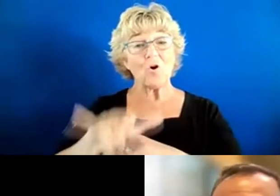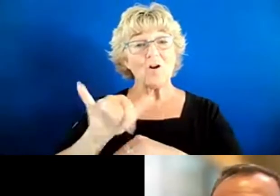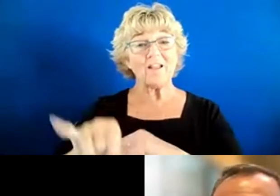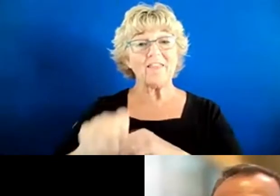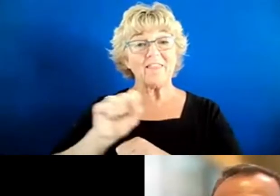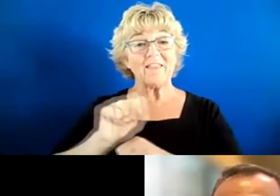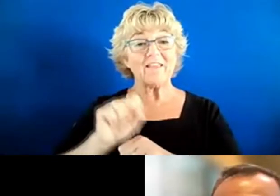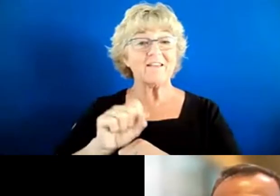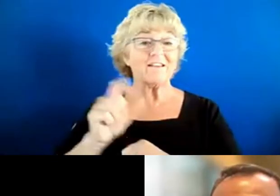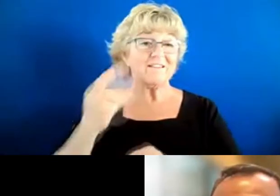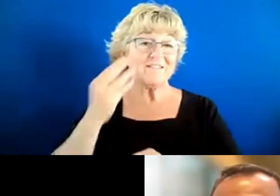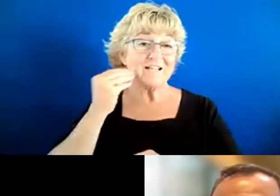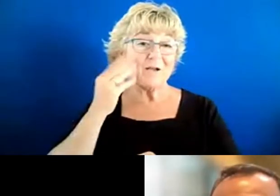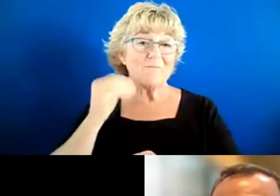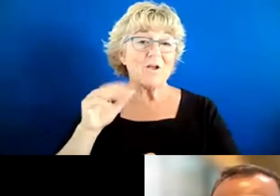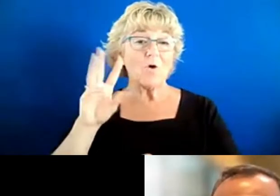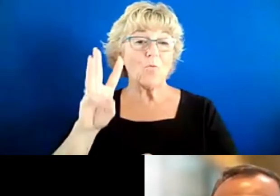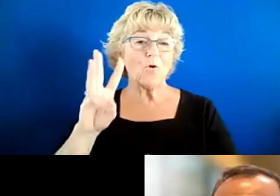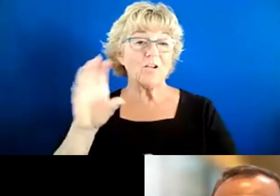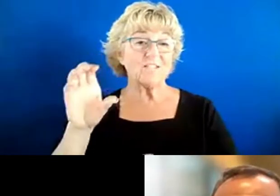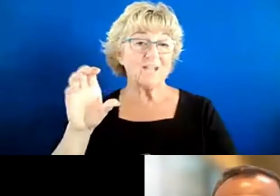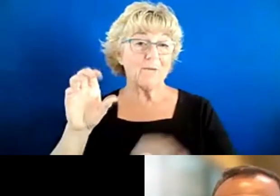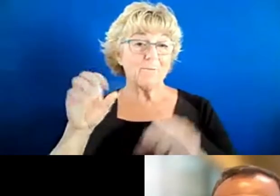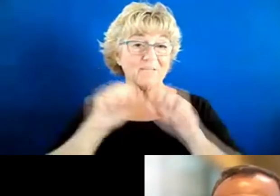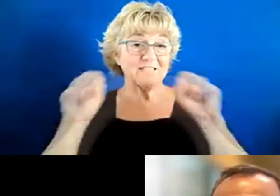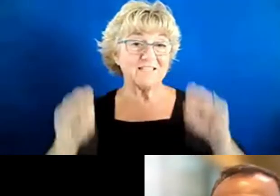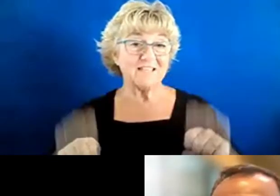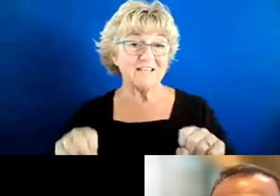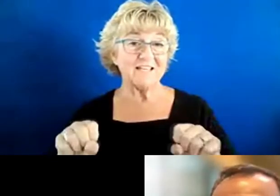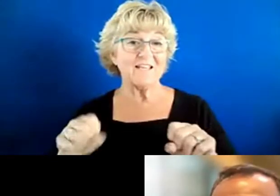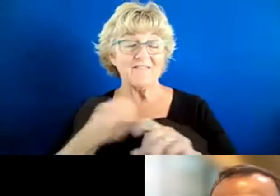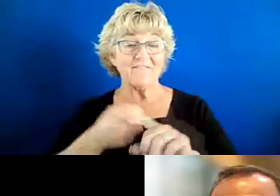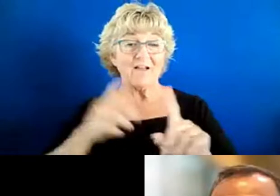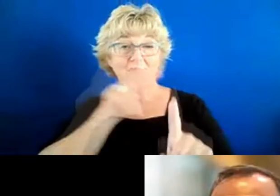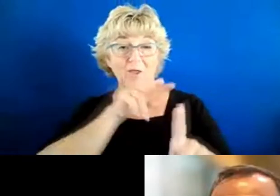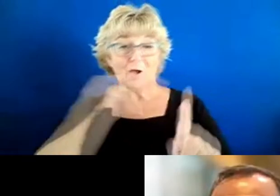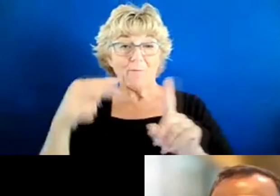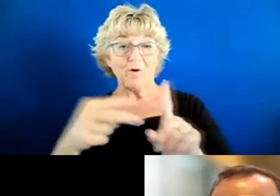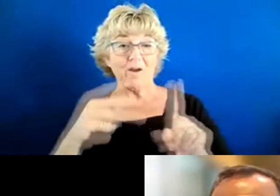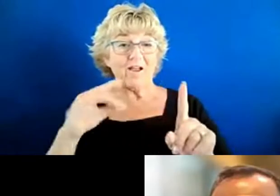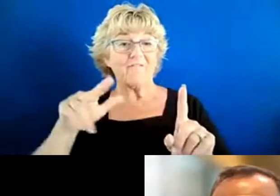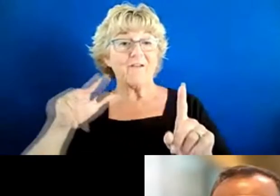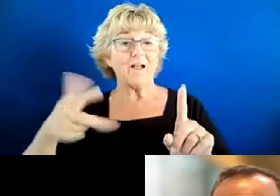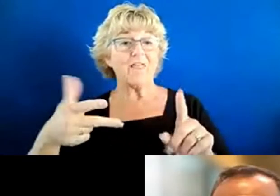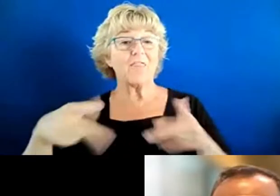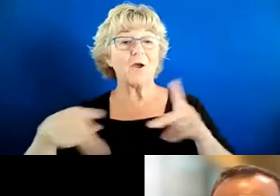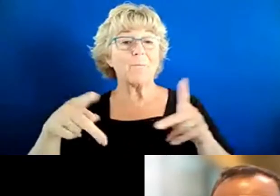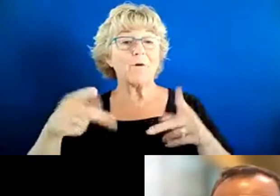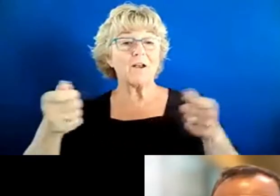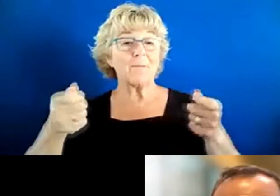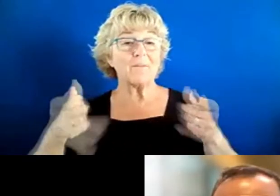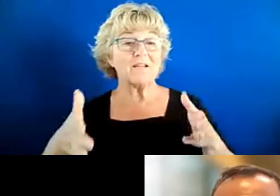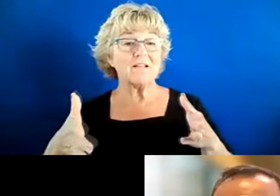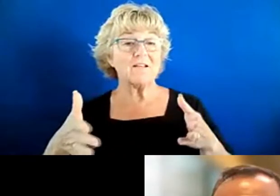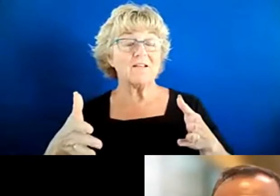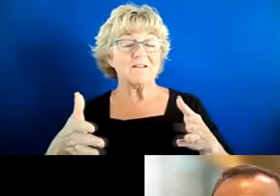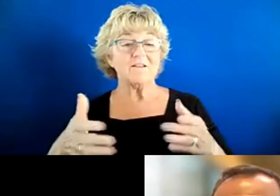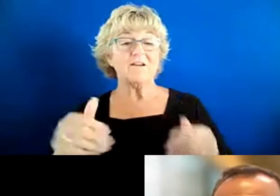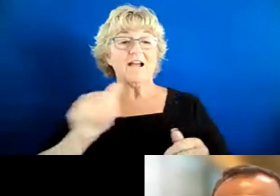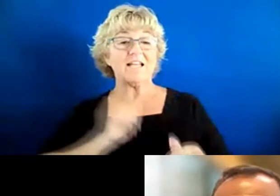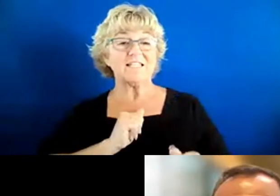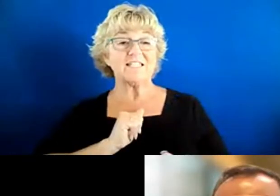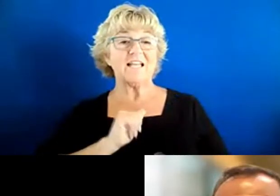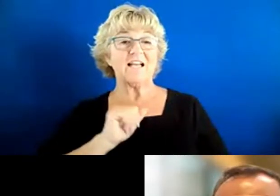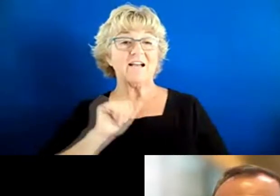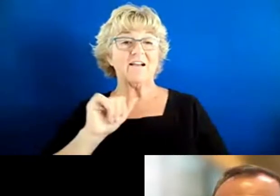Vern experienced the workers' compensation system from the point of view of a third-party administrator, a self-insured,